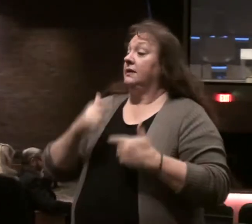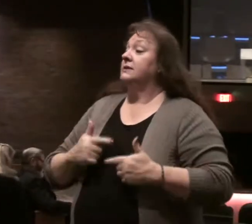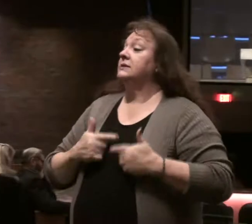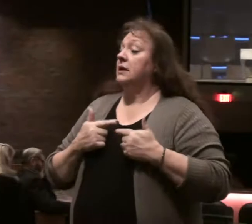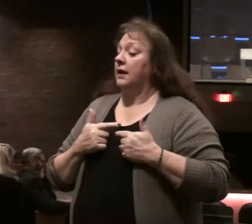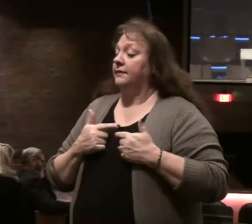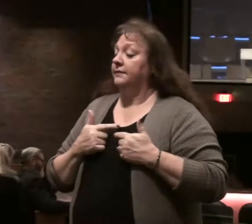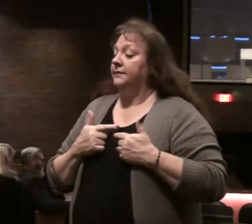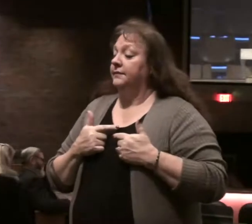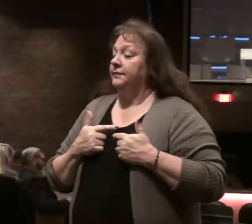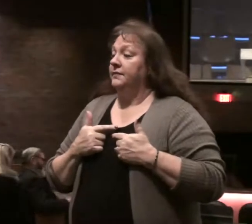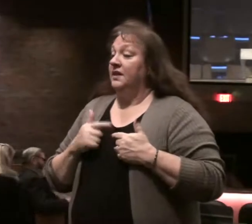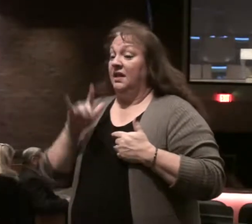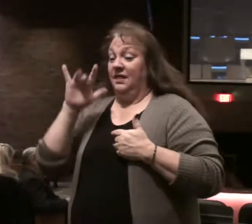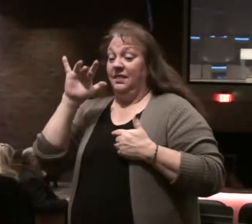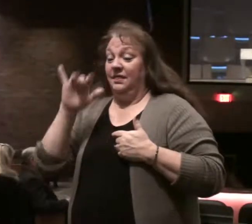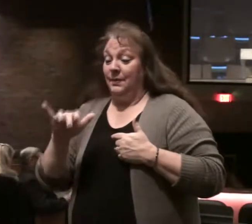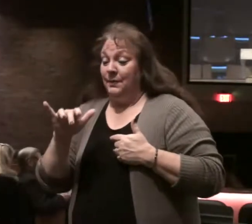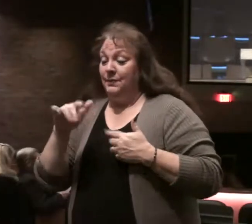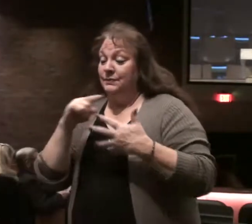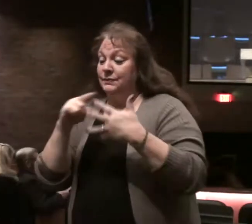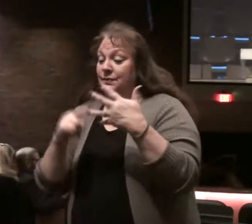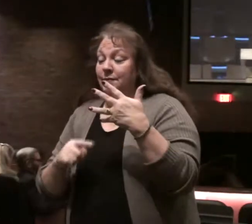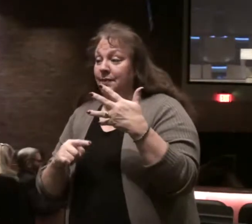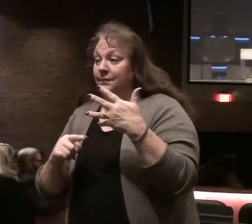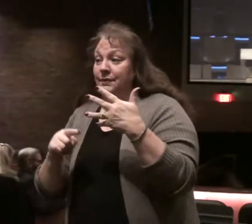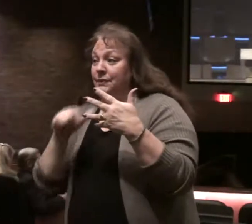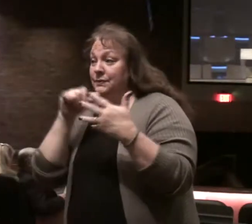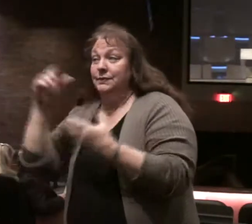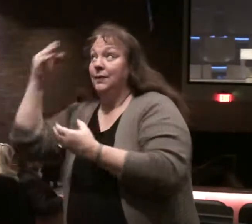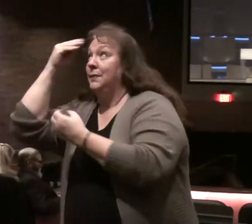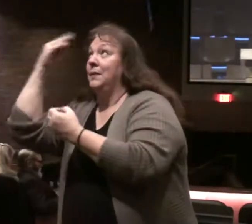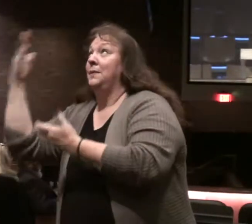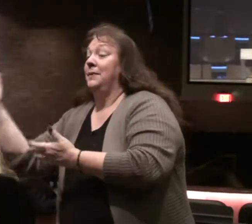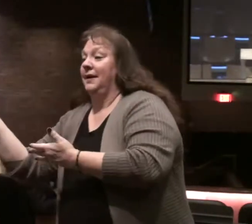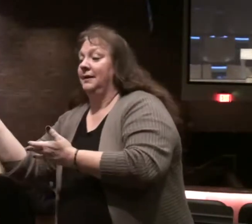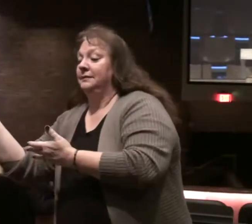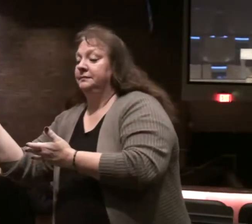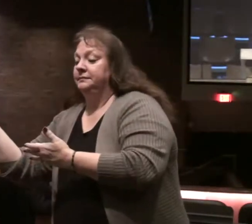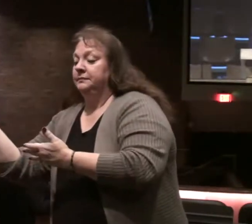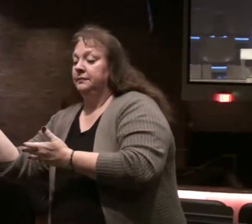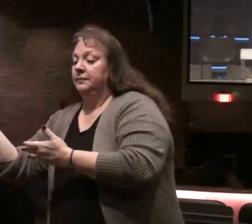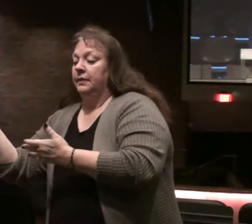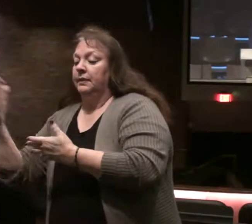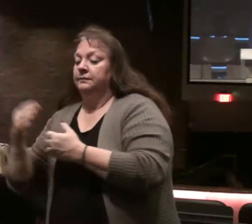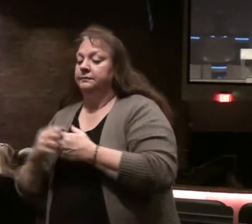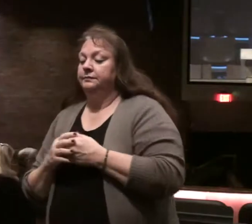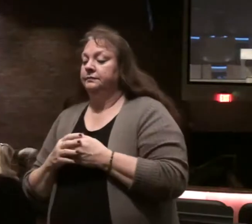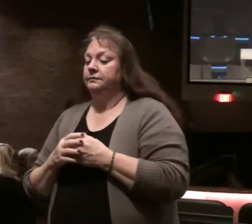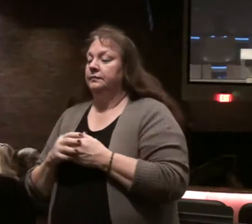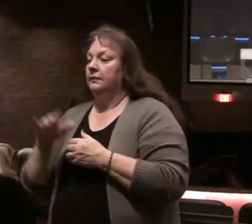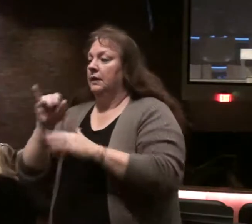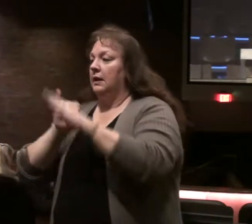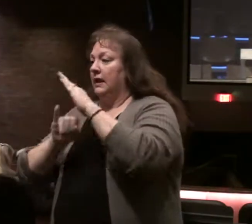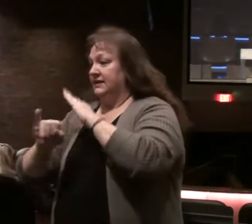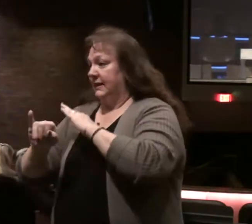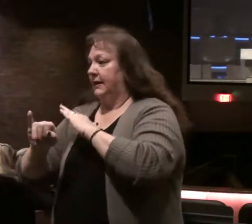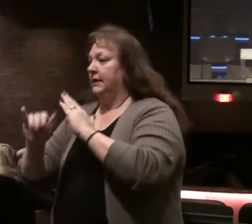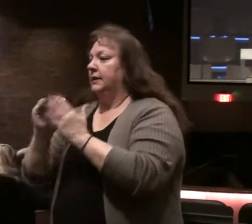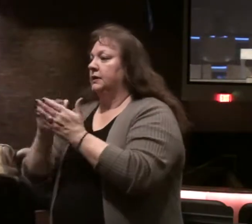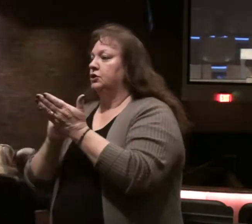God's word, it's in the midst of those who don't submit to the Lord. A couple of verses that developed this idea though. What about Isaiah